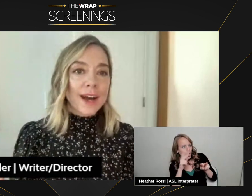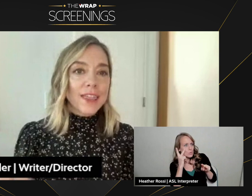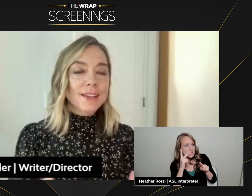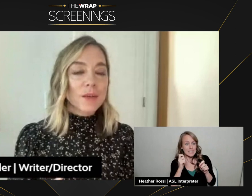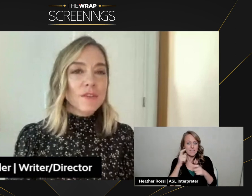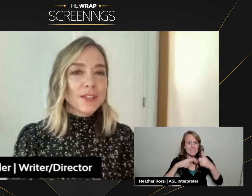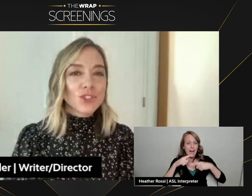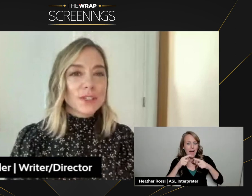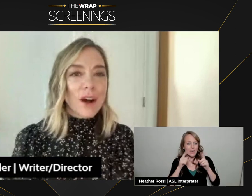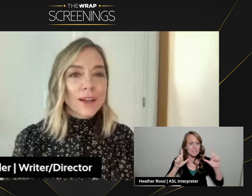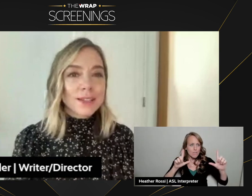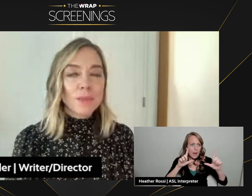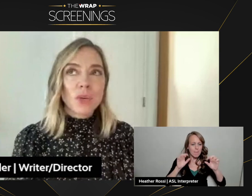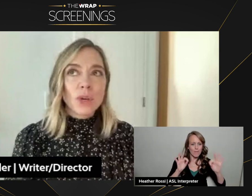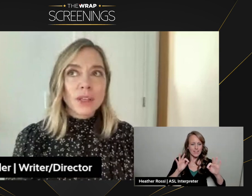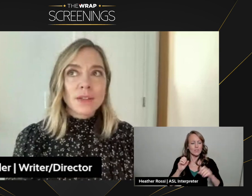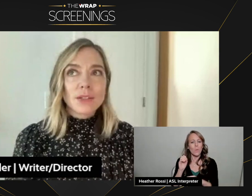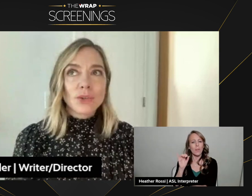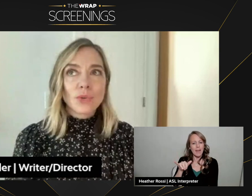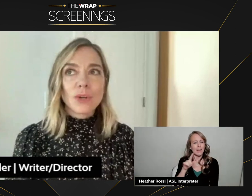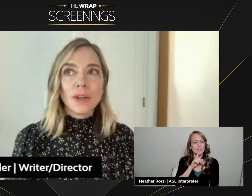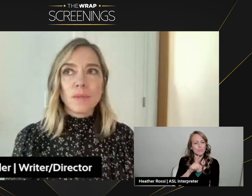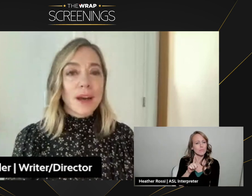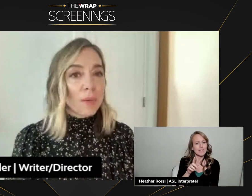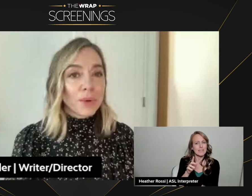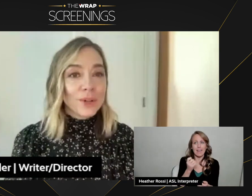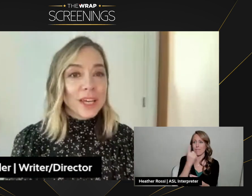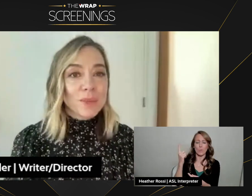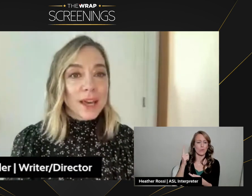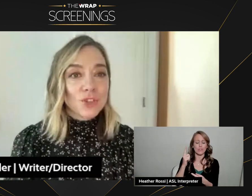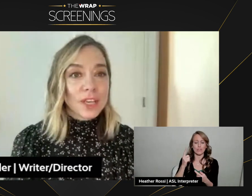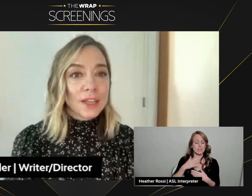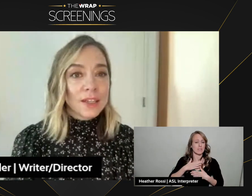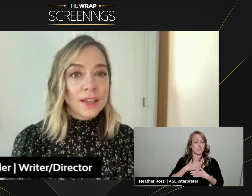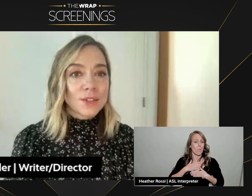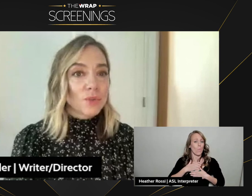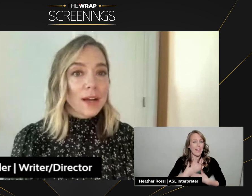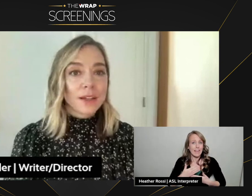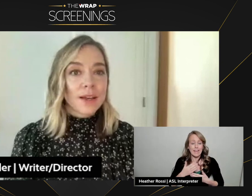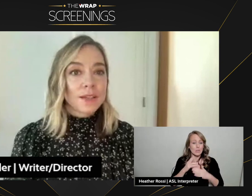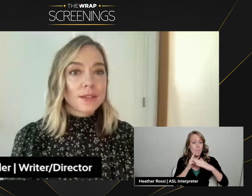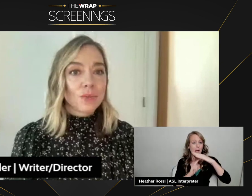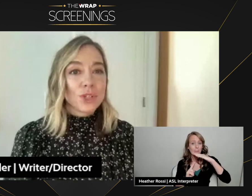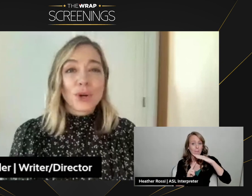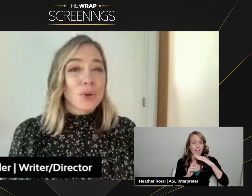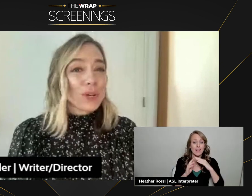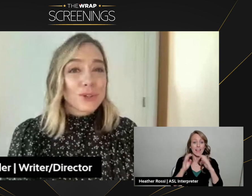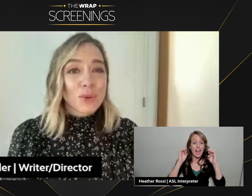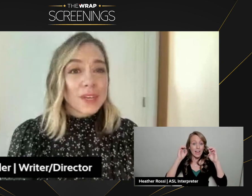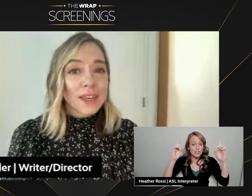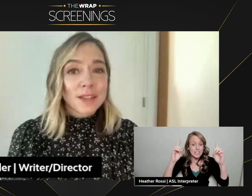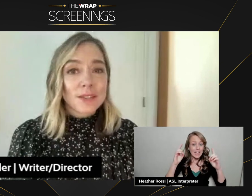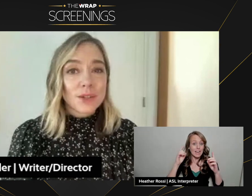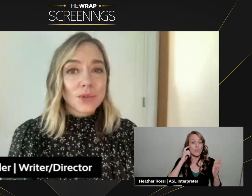So I think some of it is just honestly being willing to be humble and be educated and to recognize when you don't know